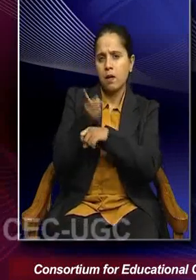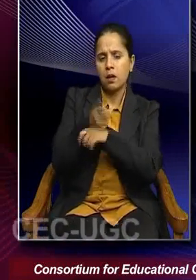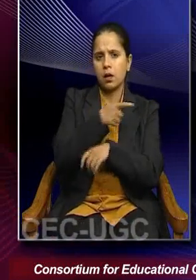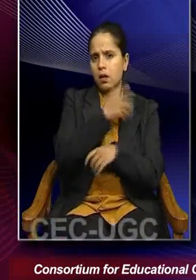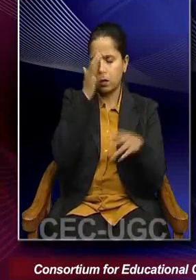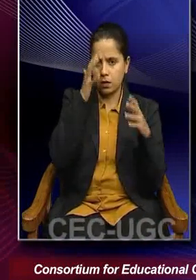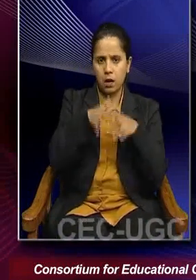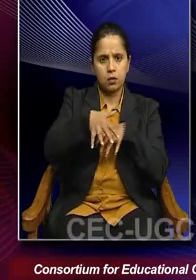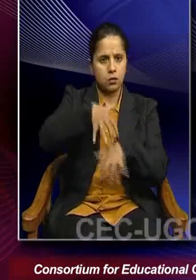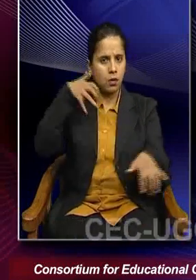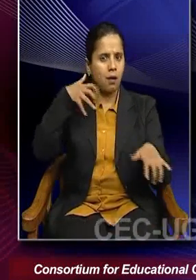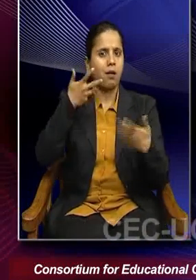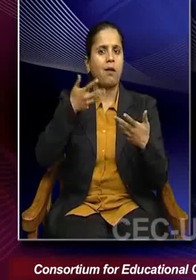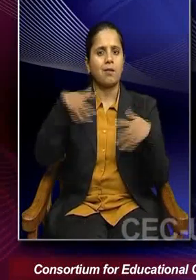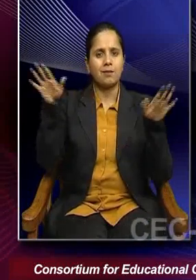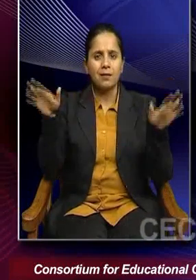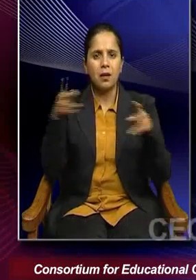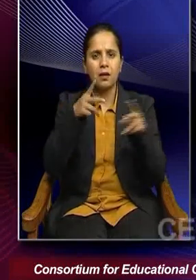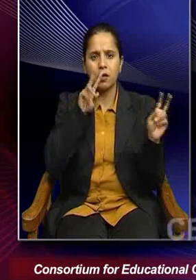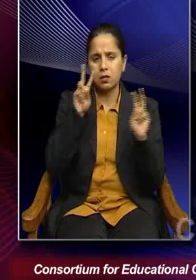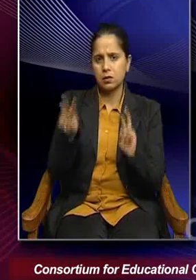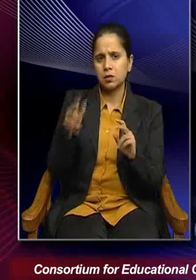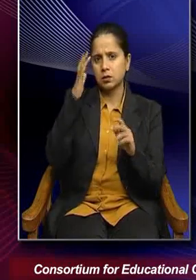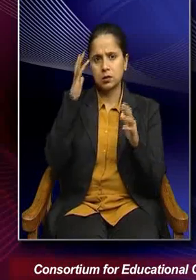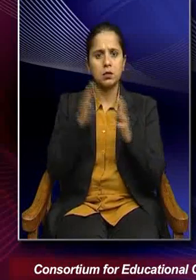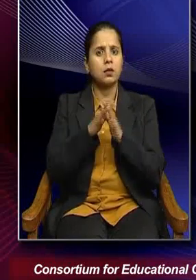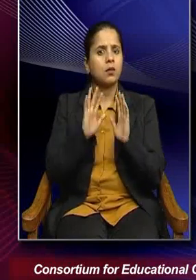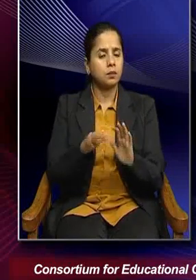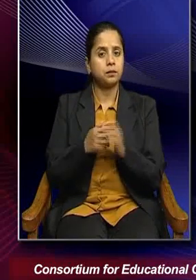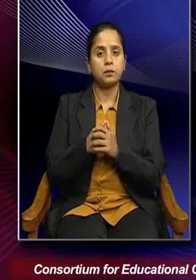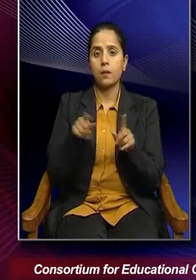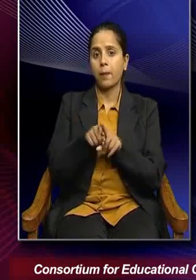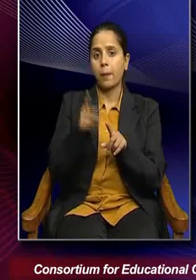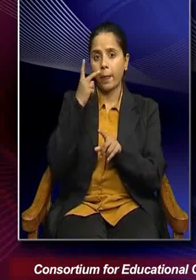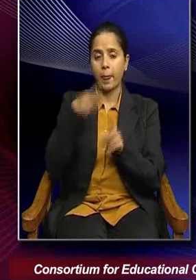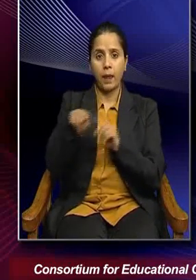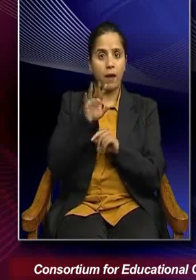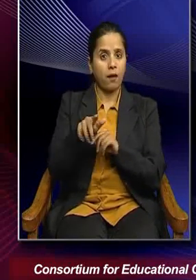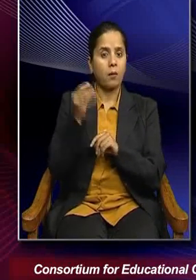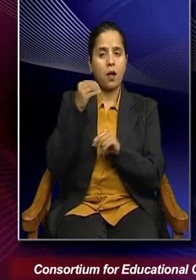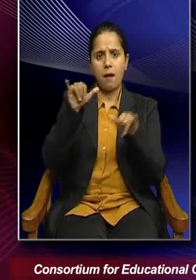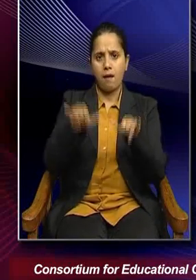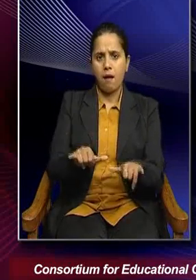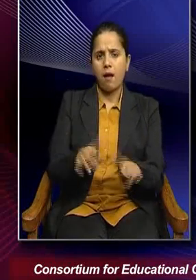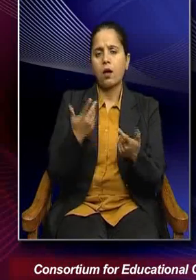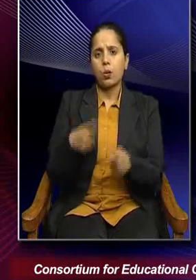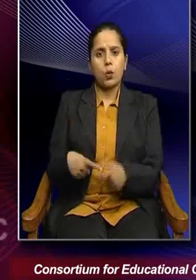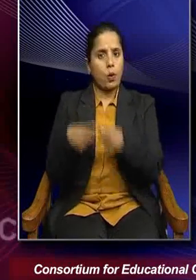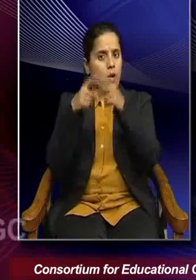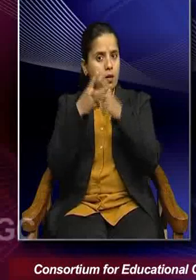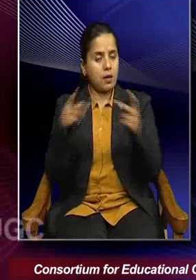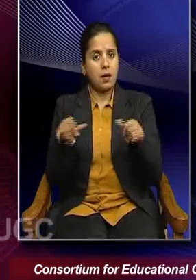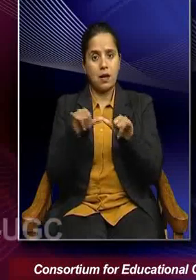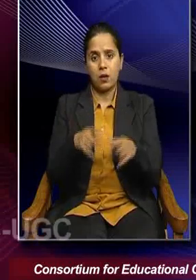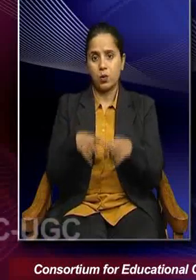ecological hotspot regions. Furthermore, there is also deterioration in the land and quality, land